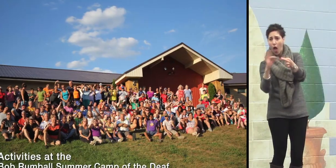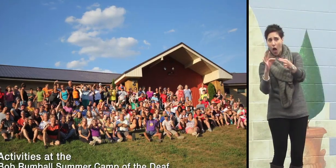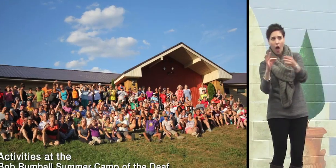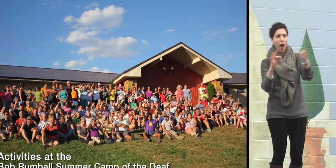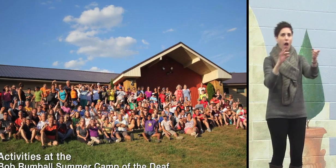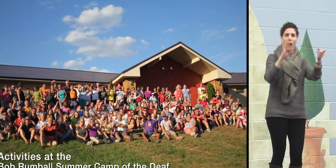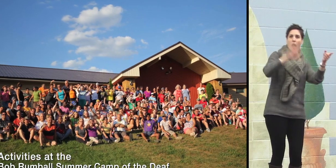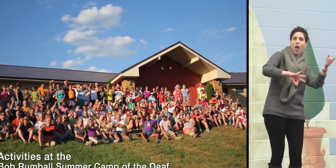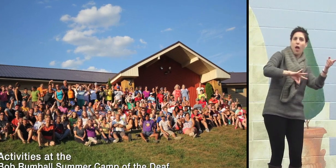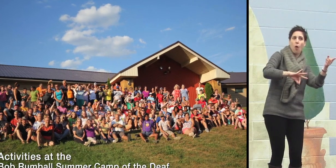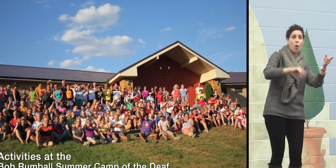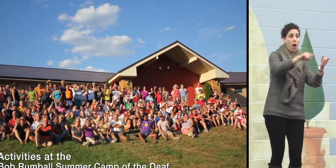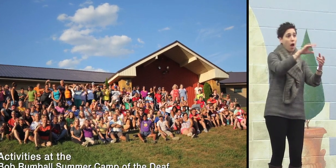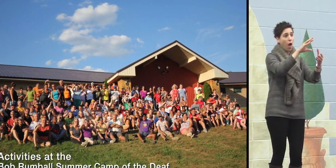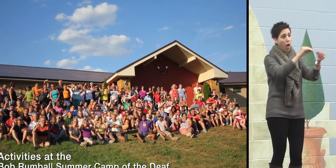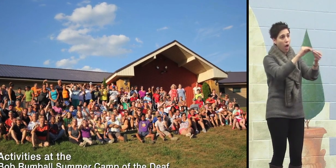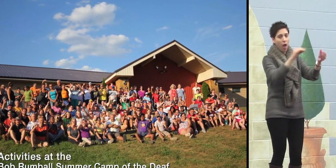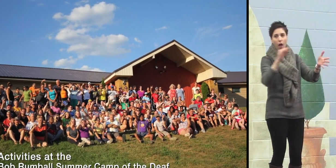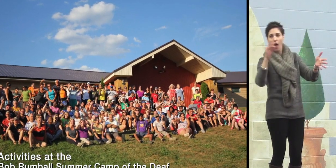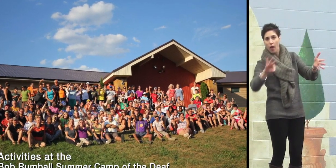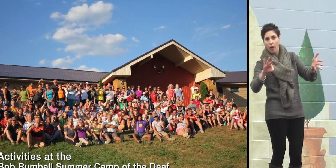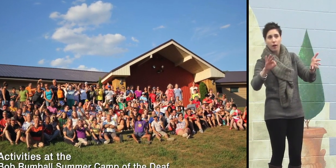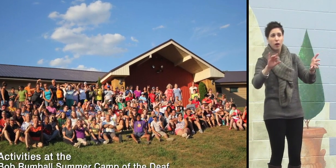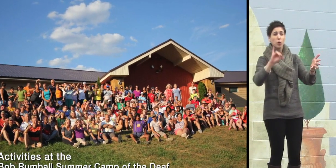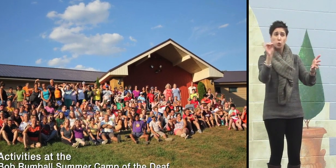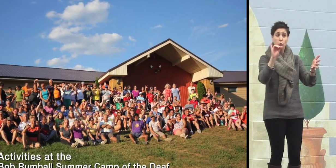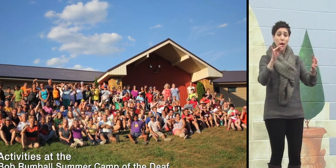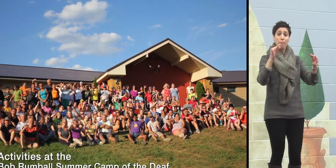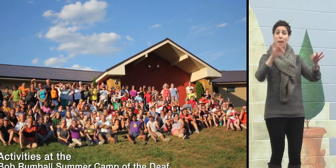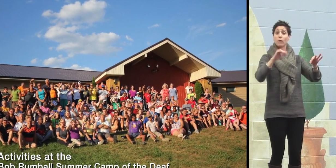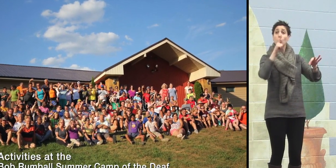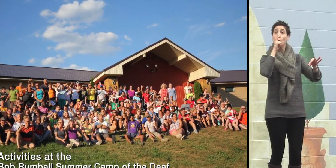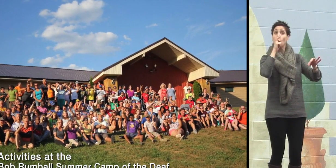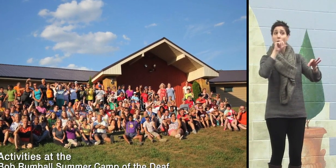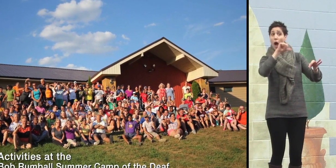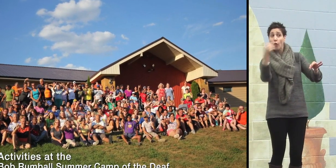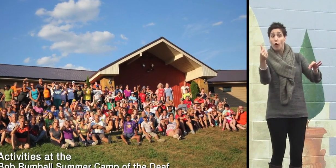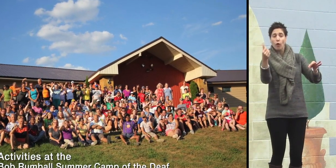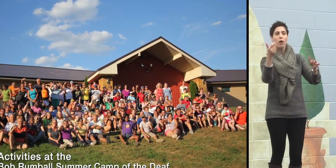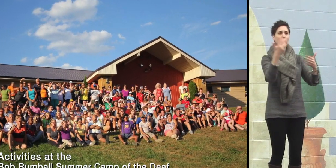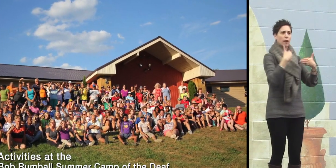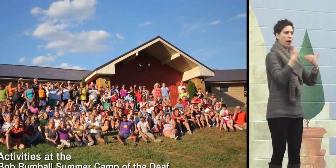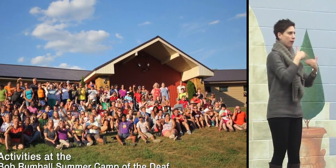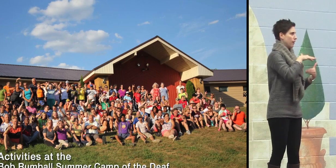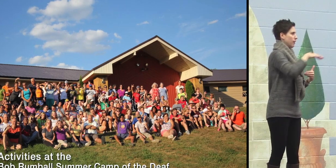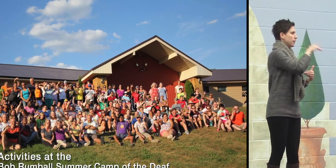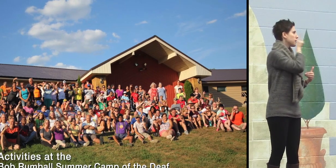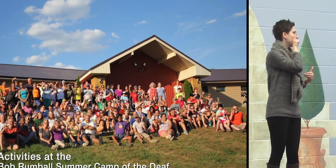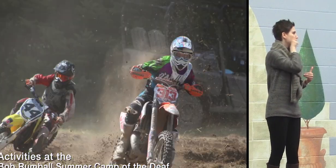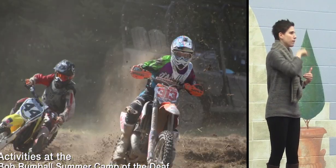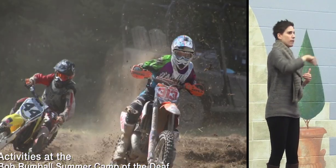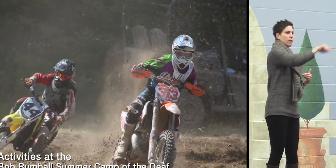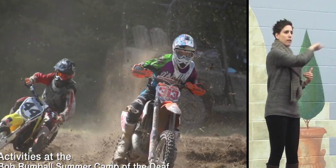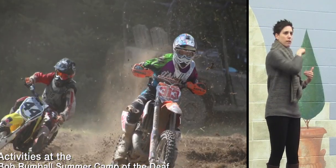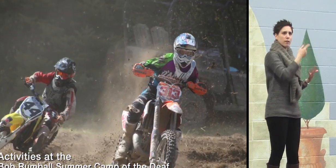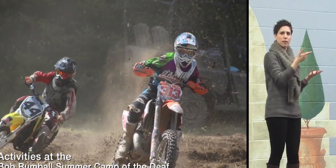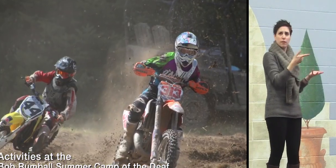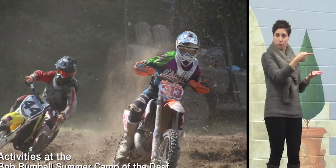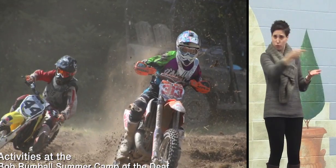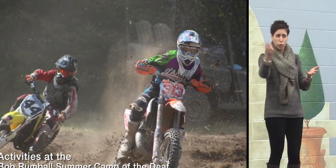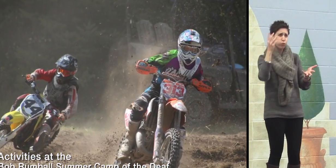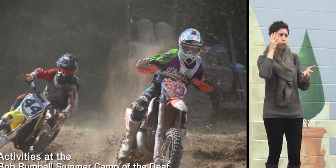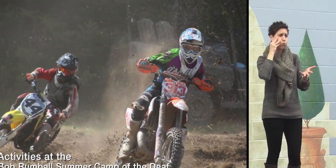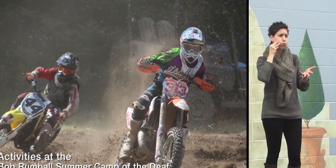I'm thinking here of younger deaf people, people who are young and deaf. They can really